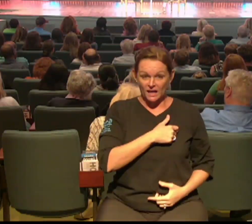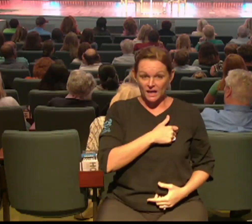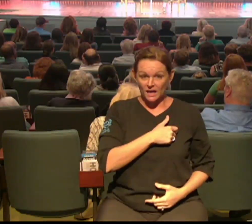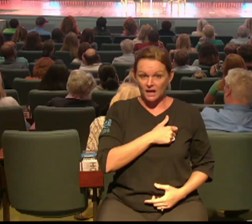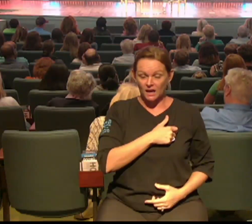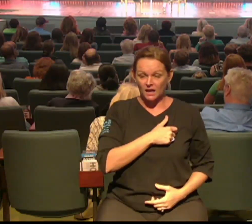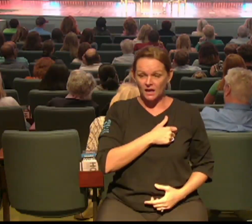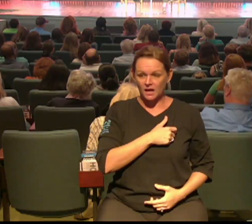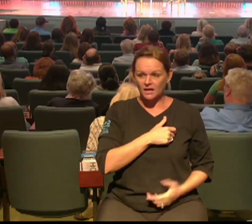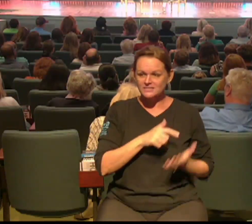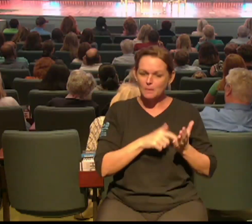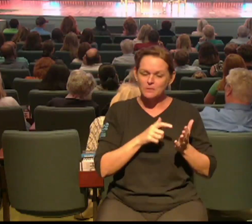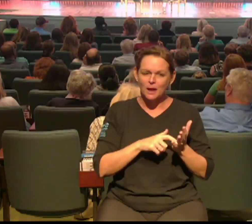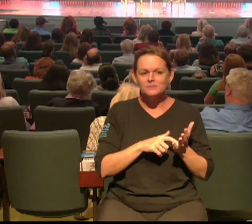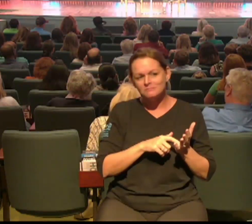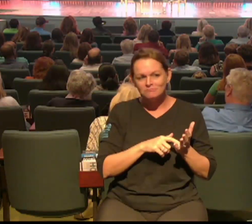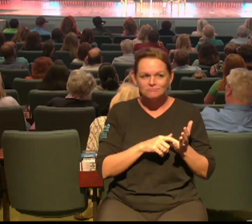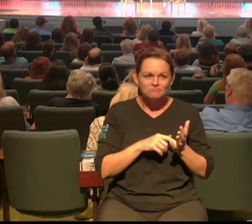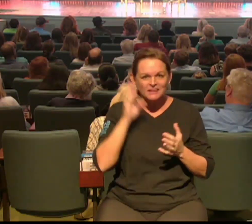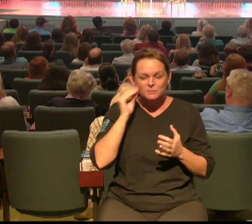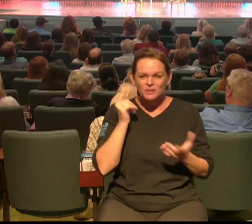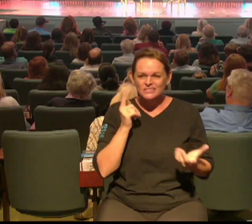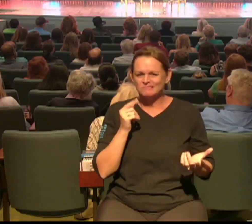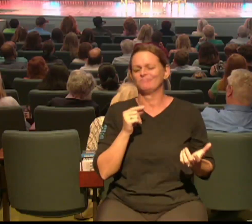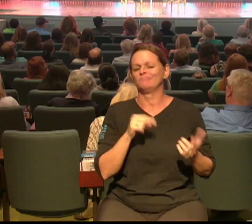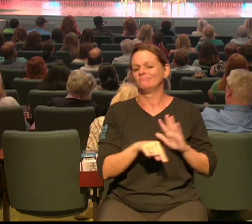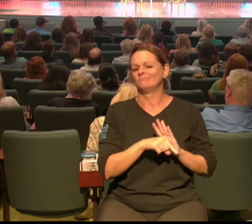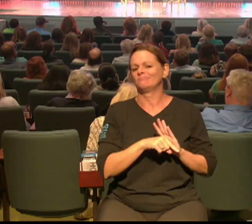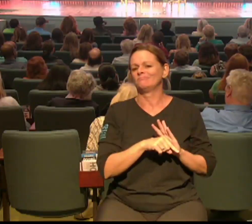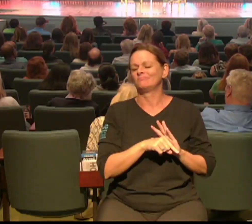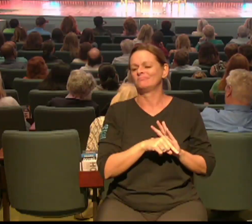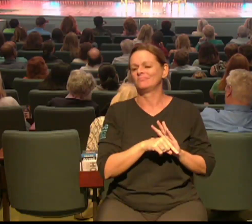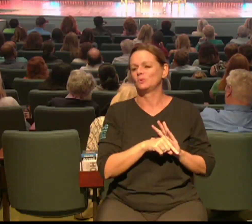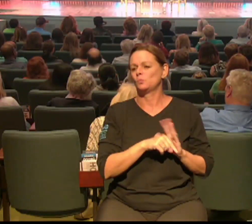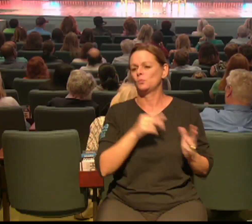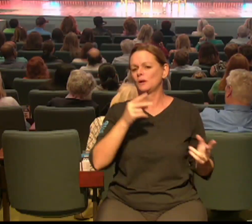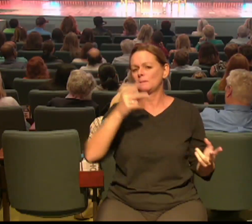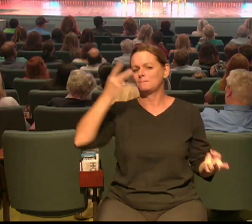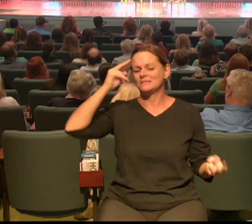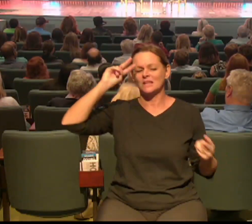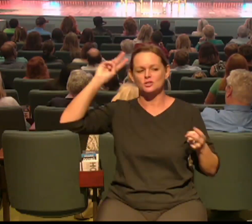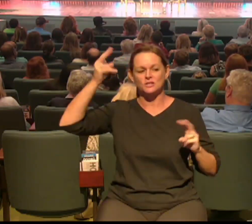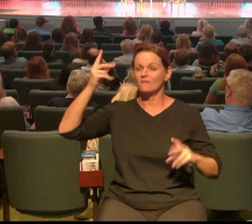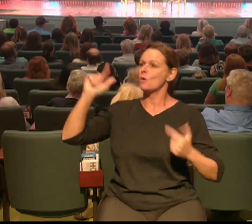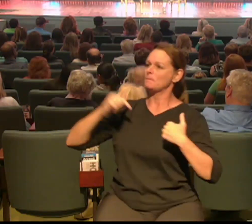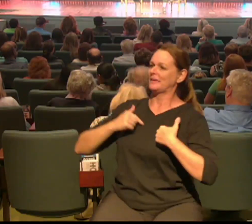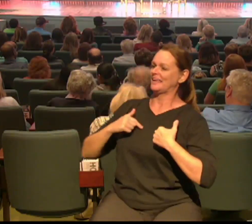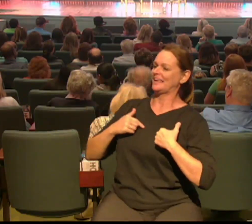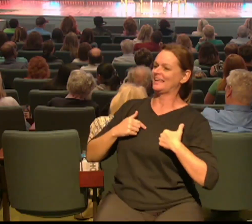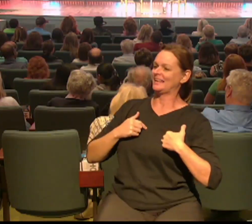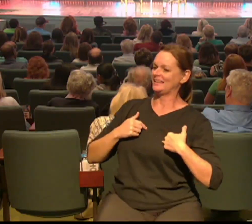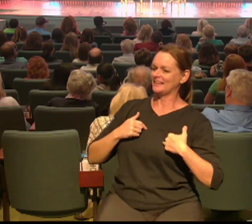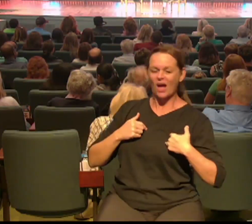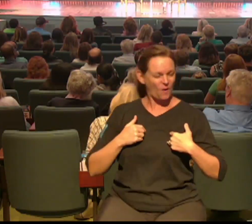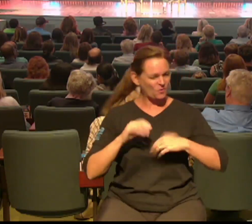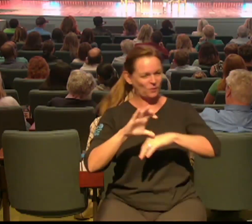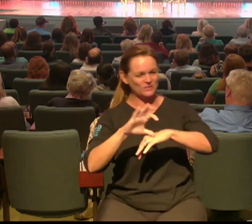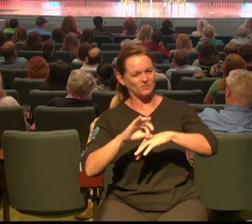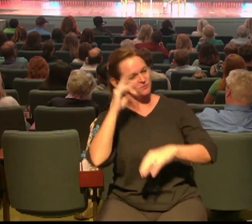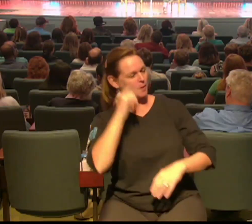of what this is all about we can actually start thinking that this is for us because you hear us say a lot that this isn't just